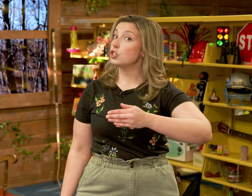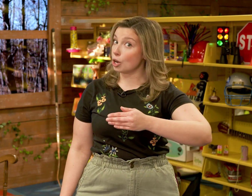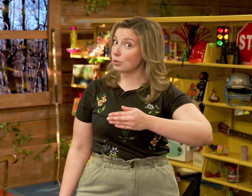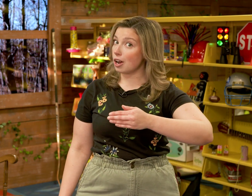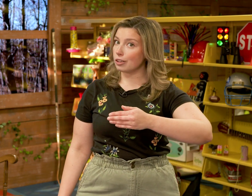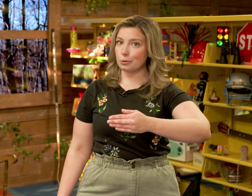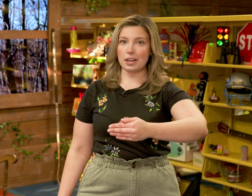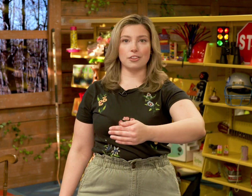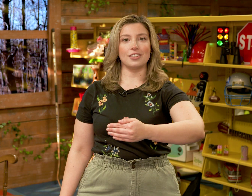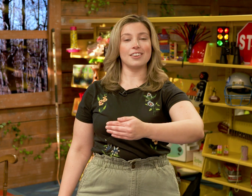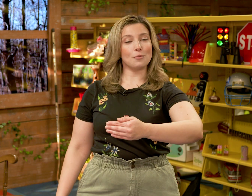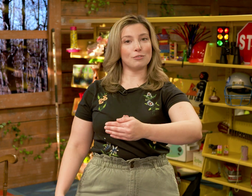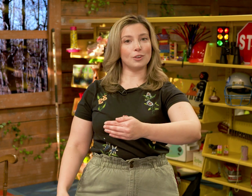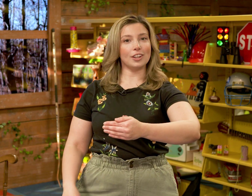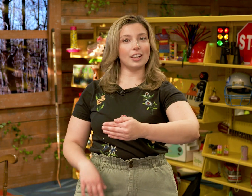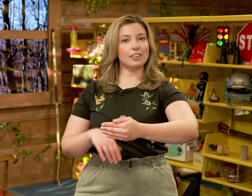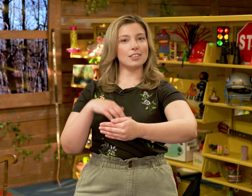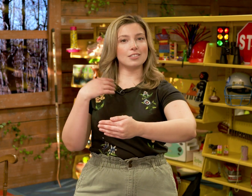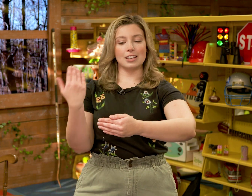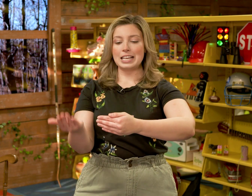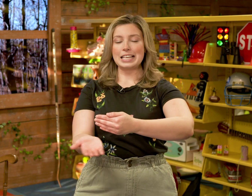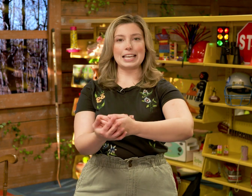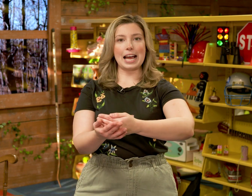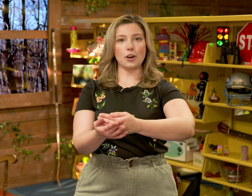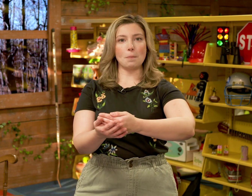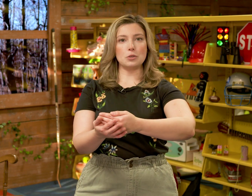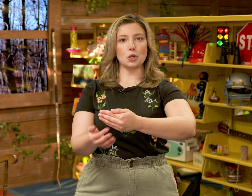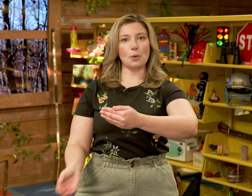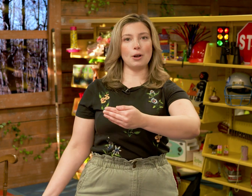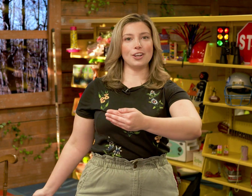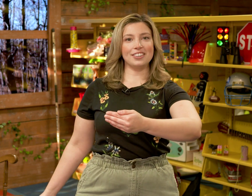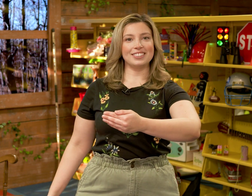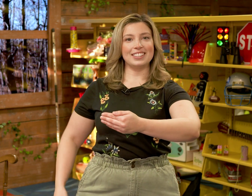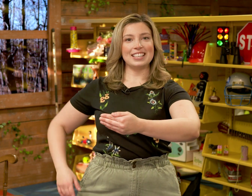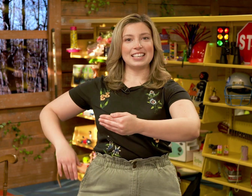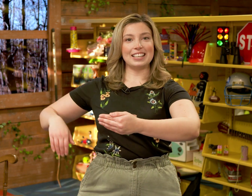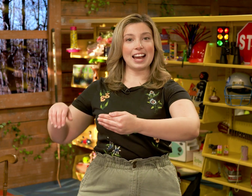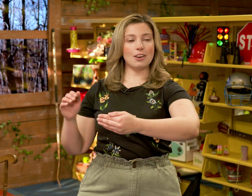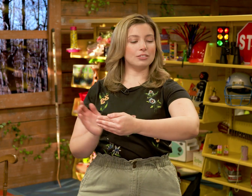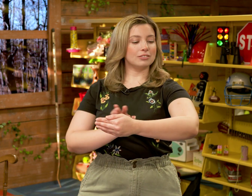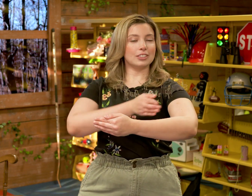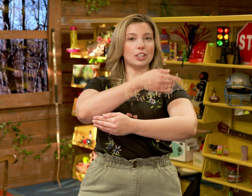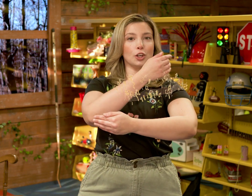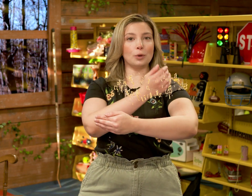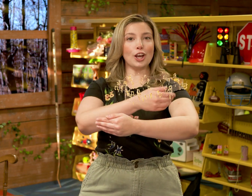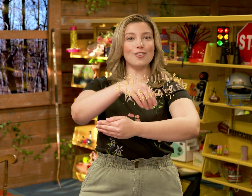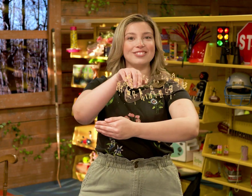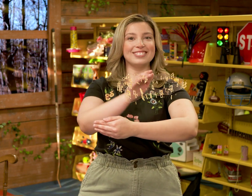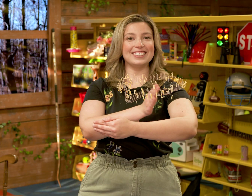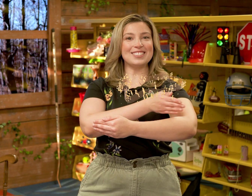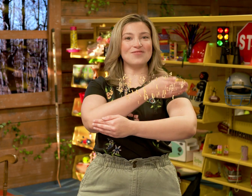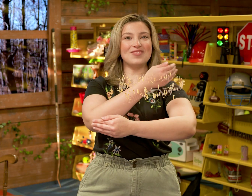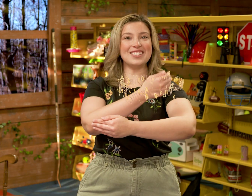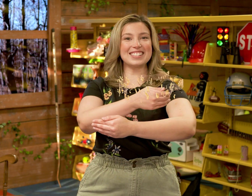don't color with. And we fold it like this. Get out our musical book. And now here we go. Music.